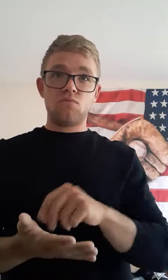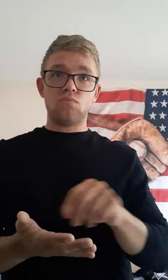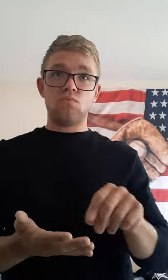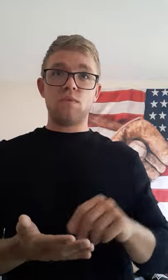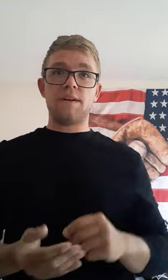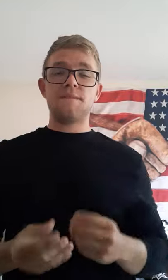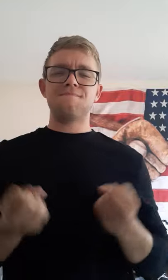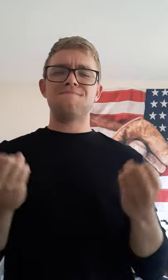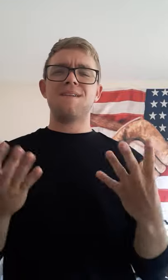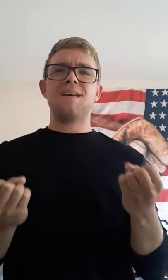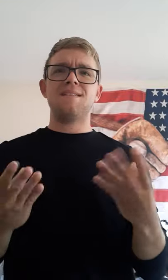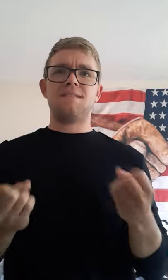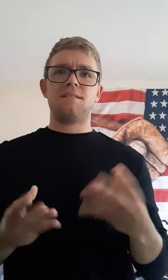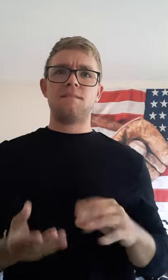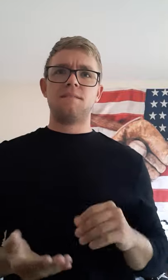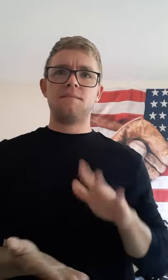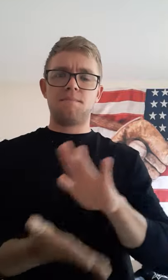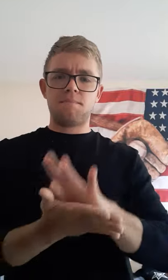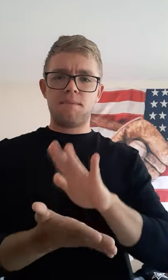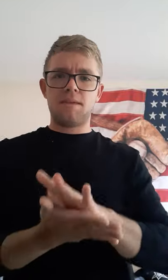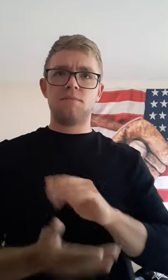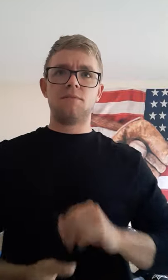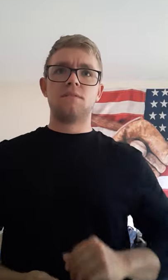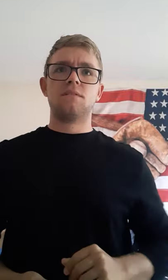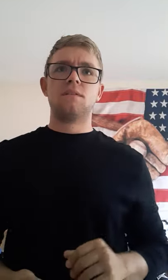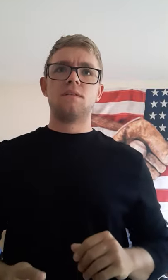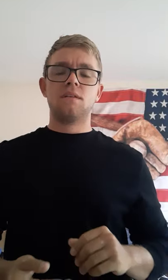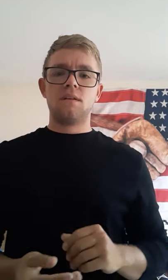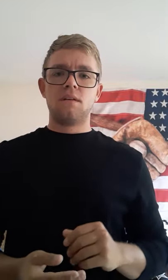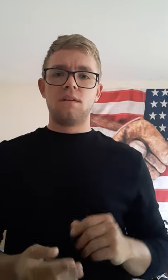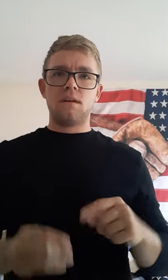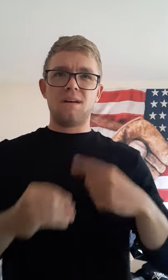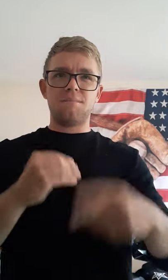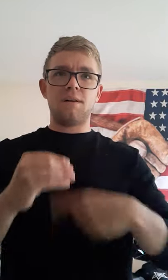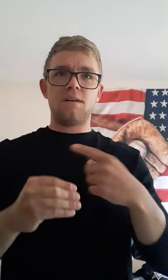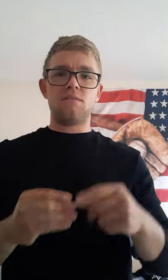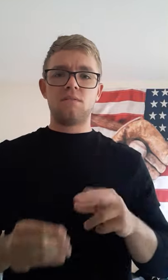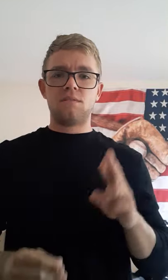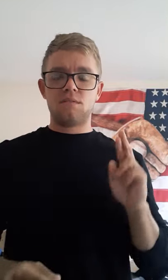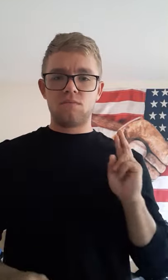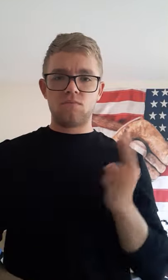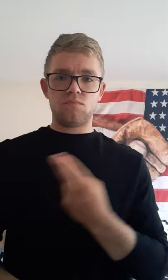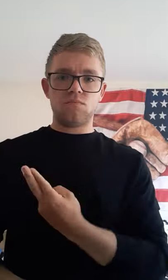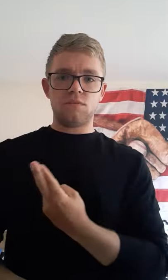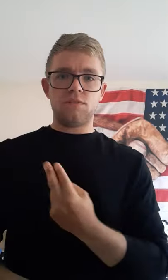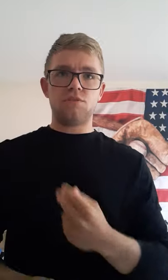Write many papers about religion.